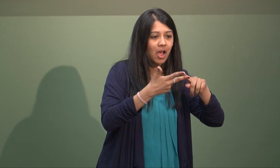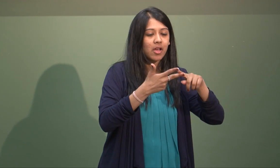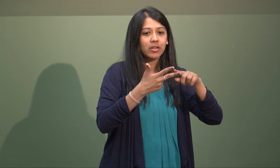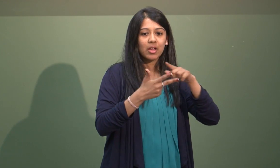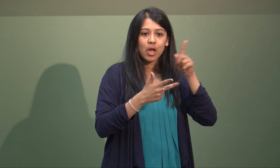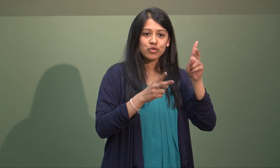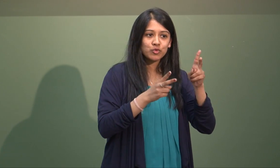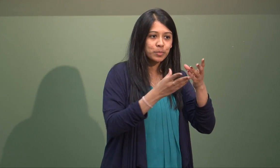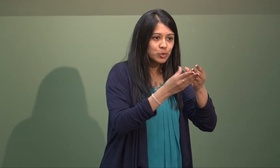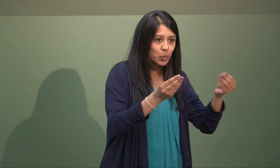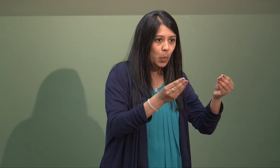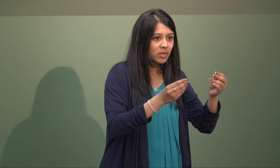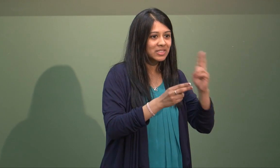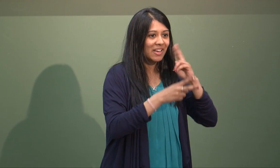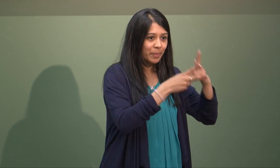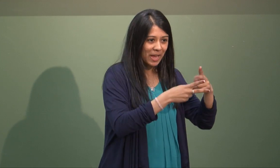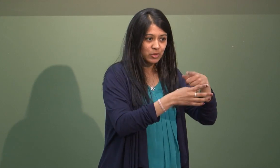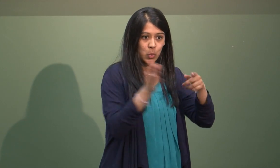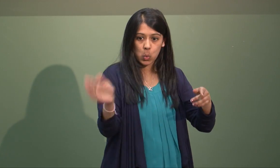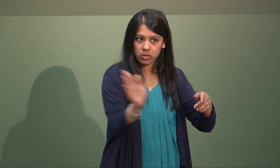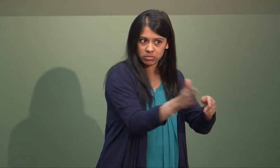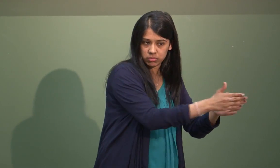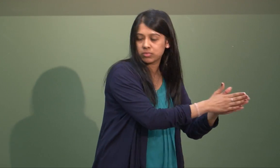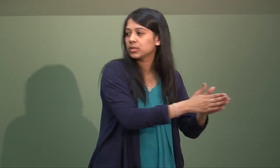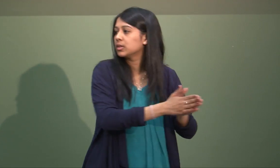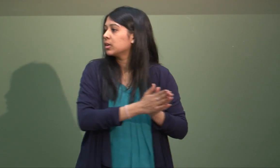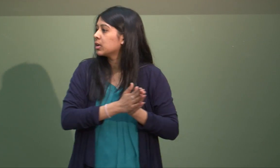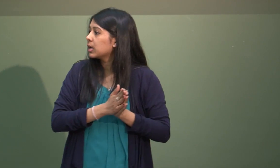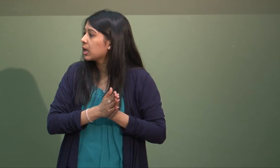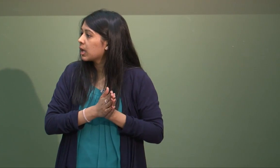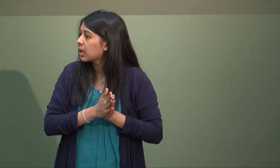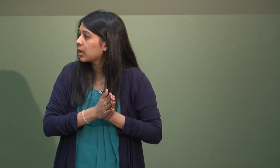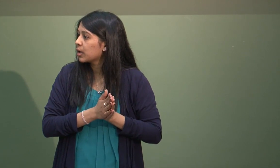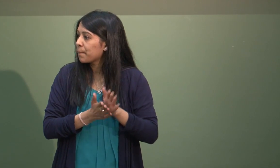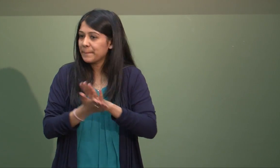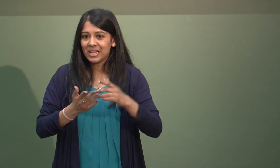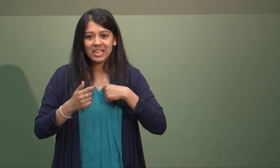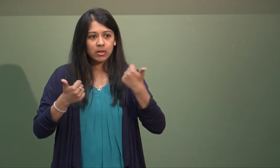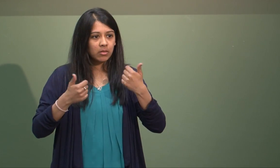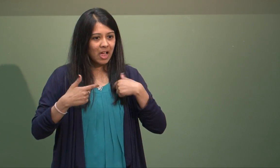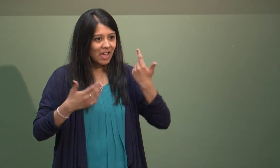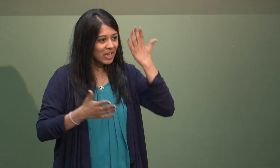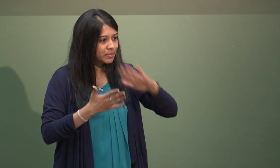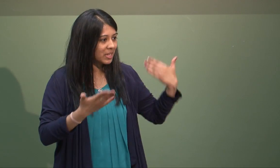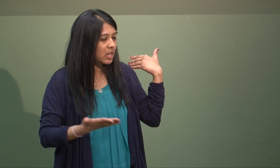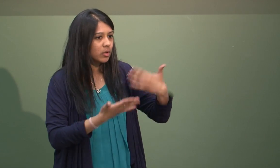group training, interpreting solutions and deaf mentoring. So I've been doing lots of different activities.